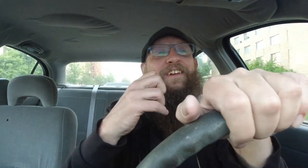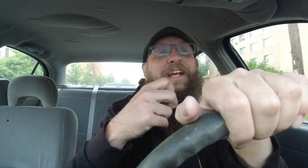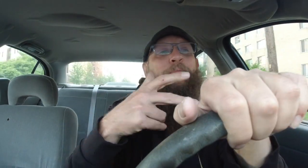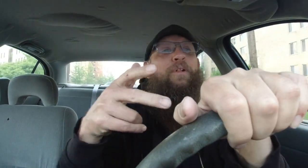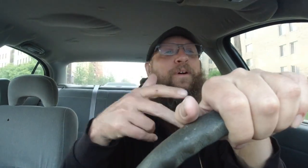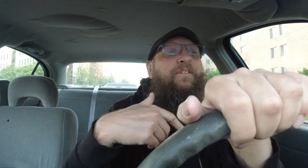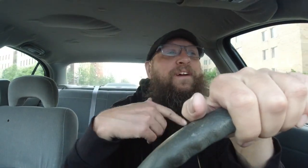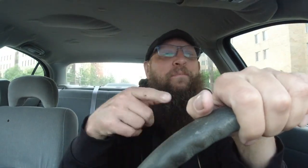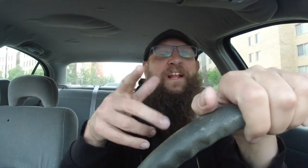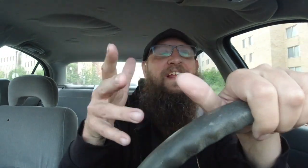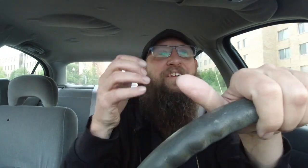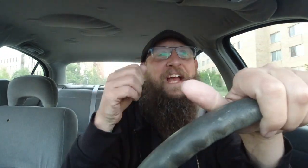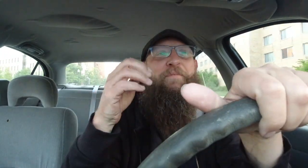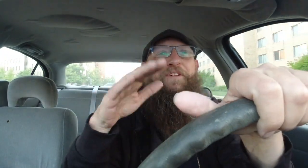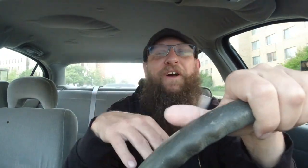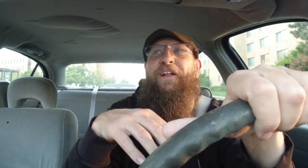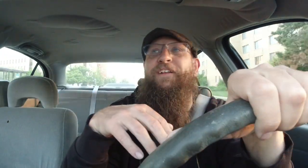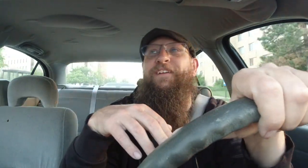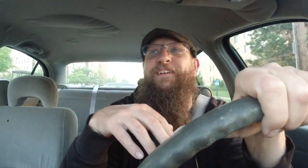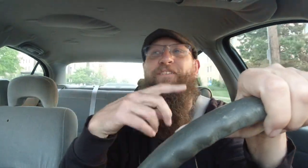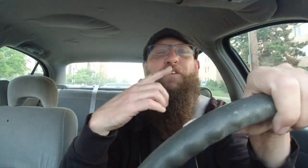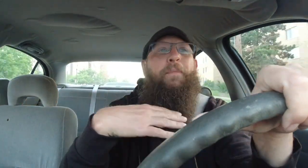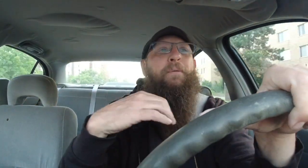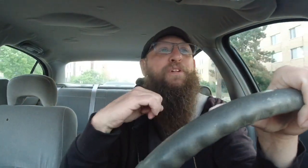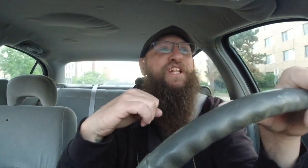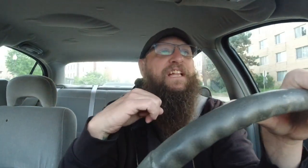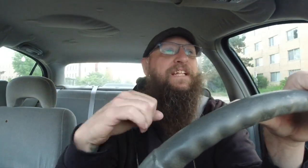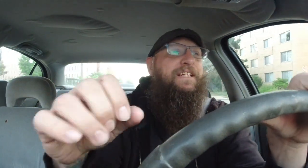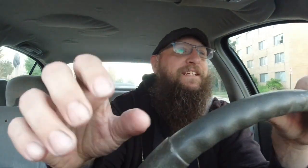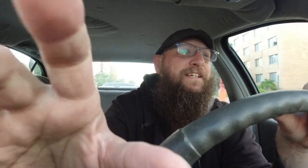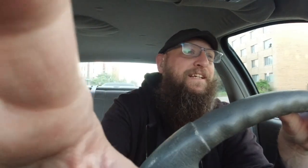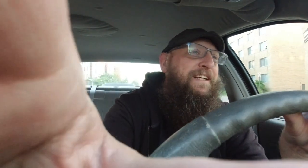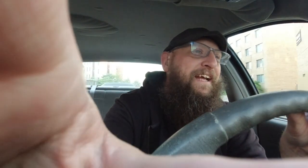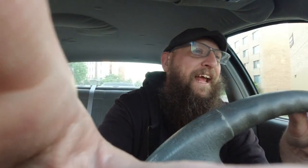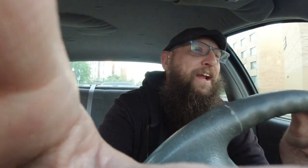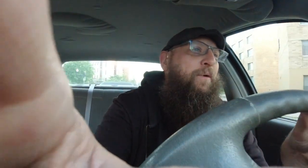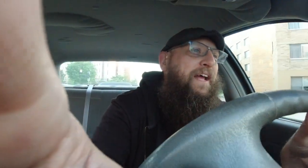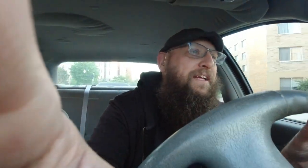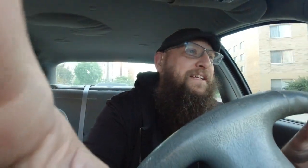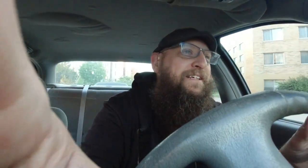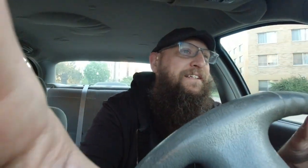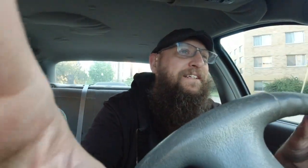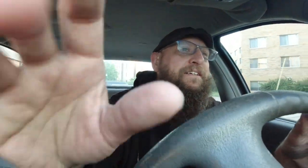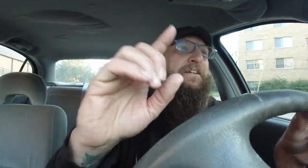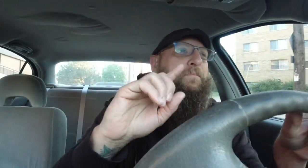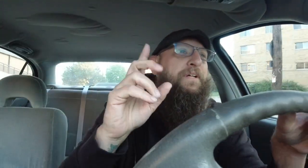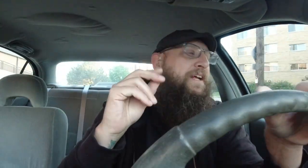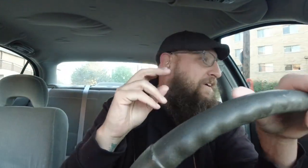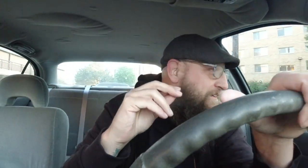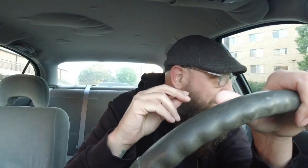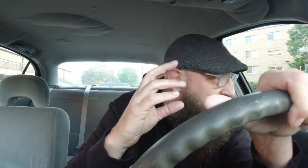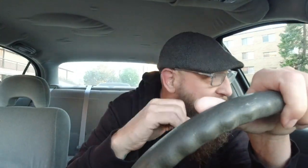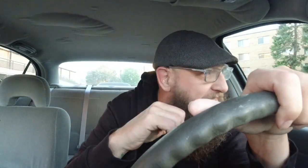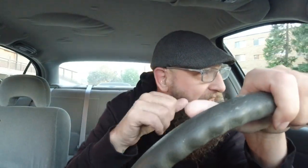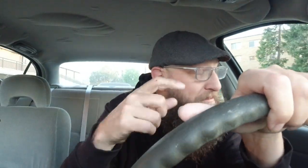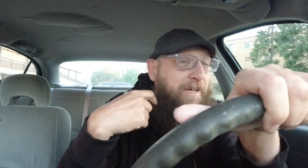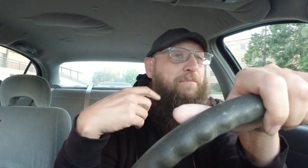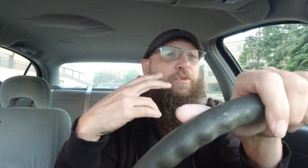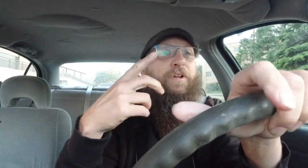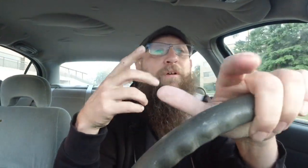think i'll pull over i'm gonna leave the canvas on for my perception anyway but no that's more of